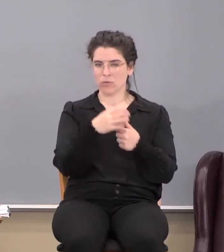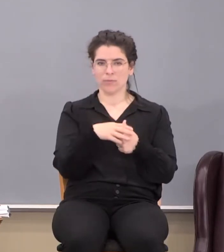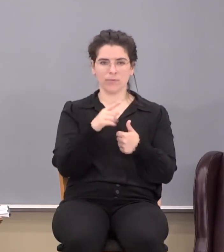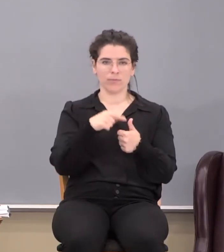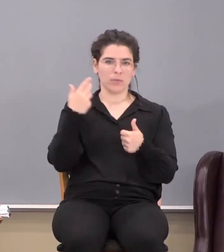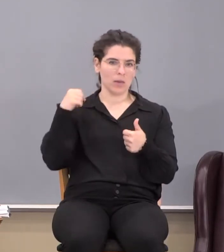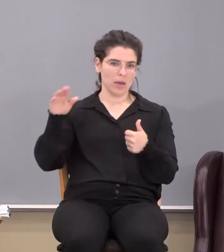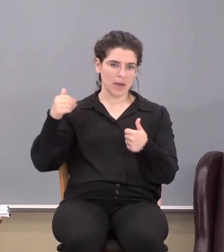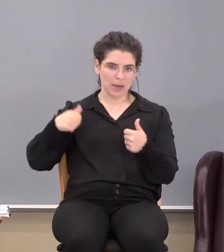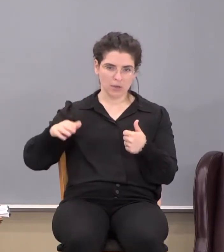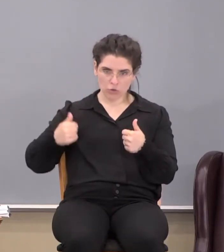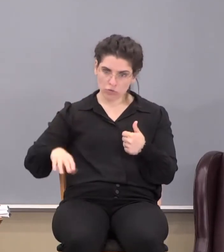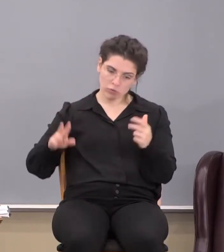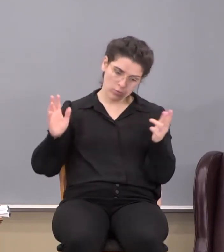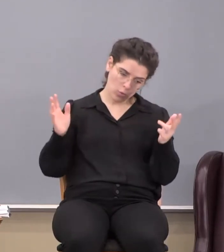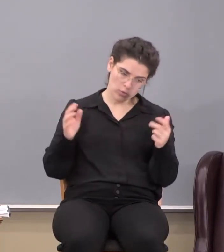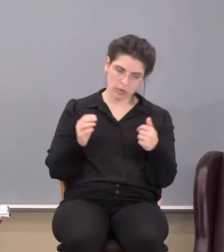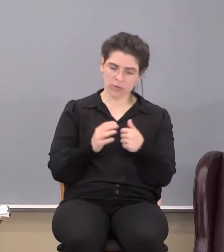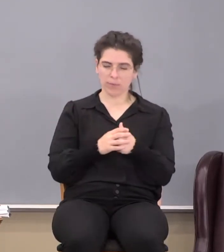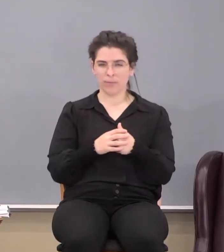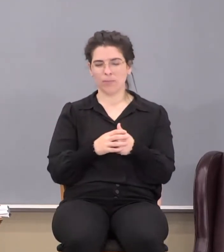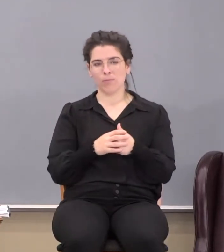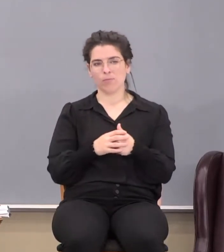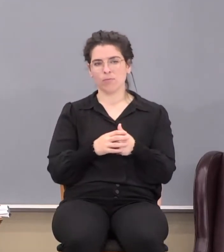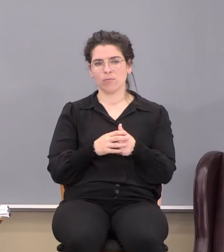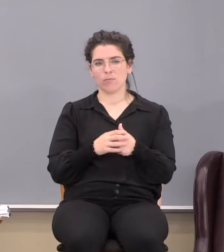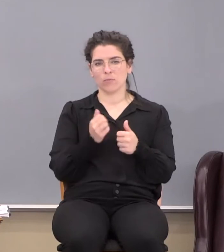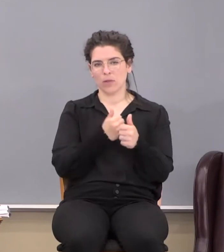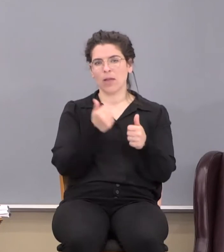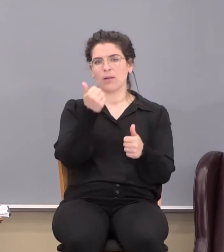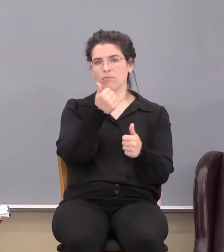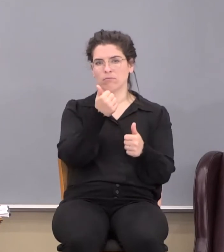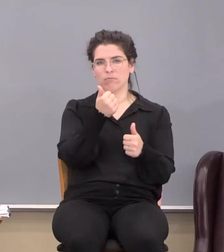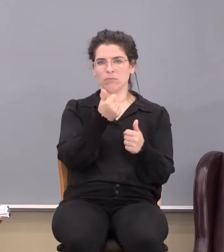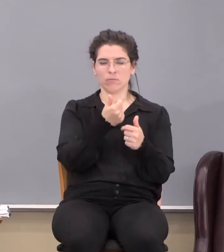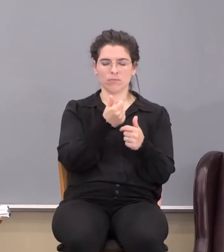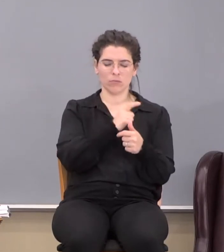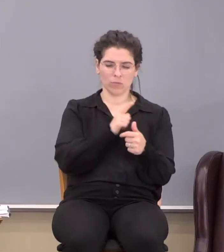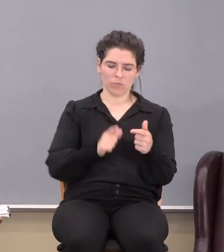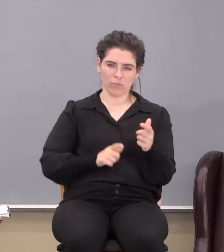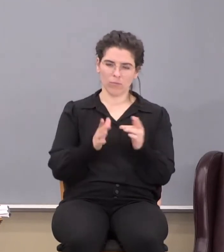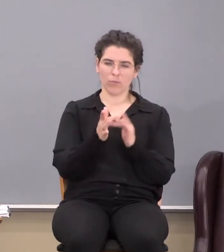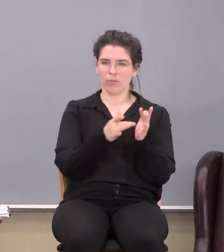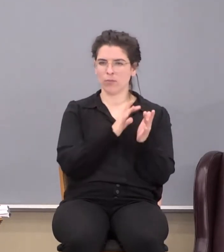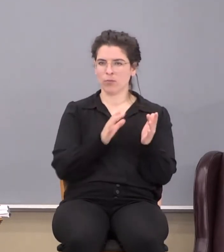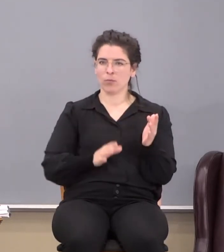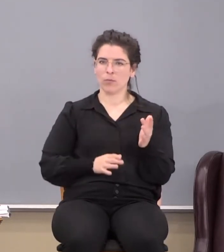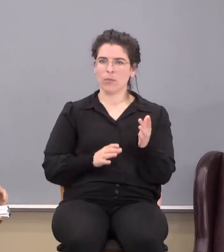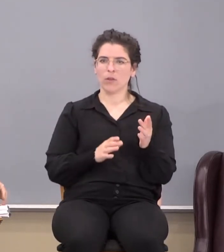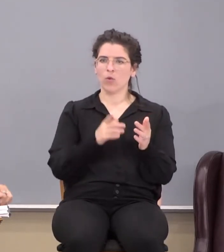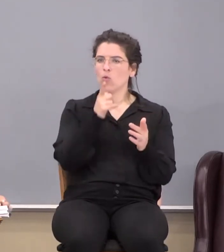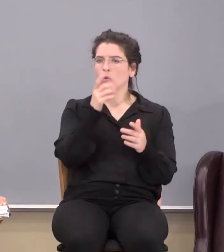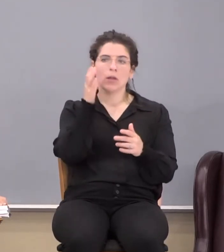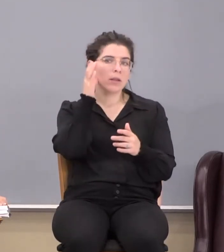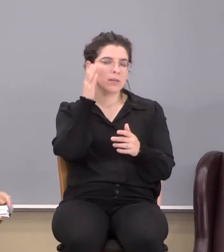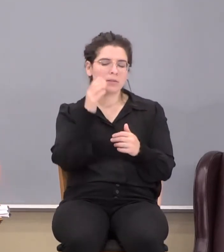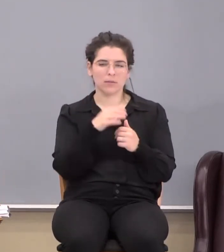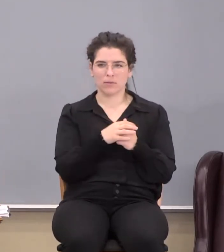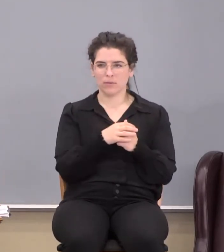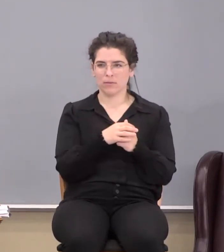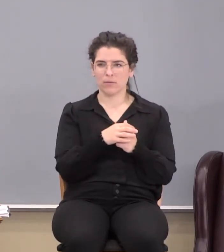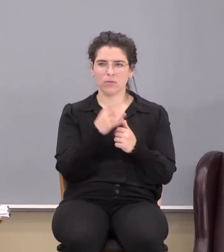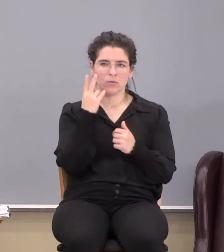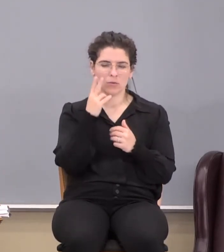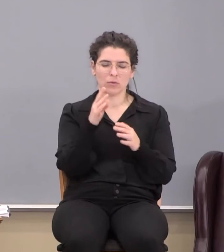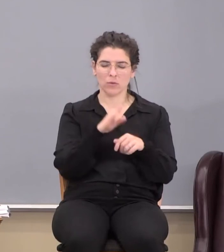angels, supposedly, the head, the Lord Jesus Christ. Who are going to listen to? You see